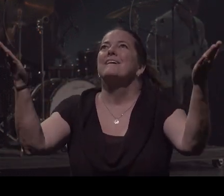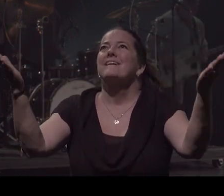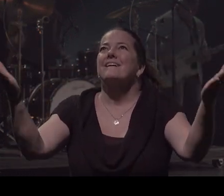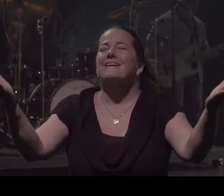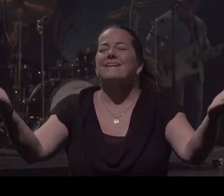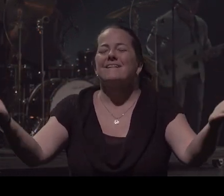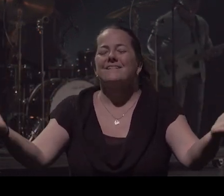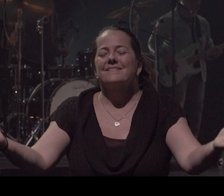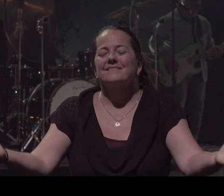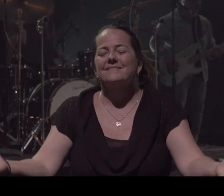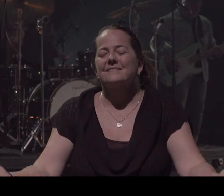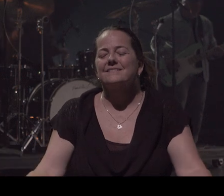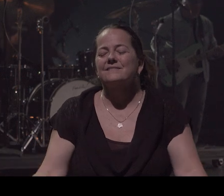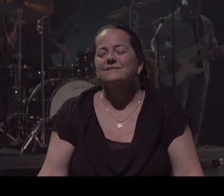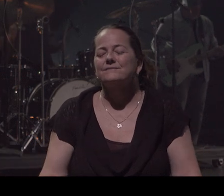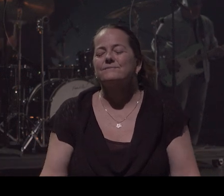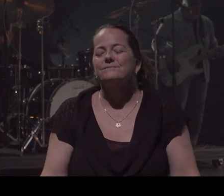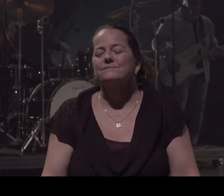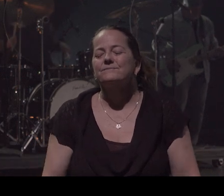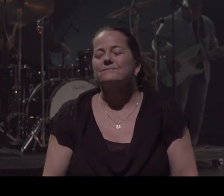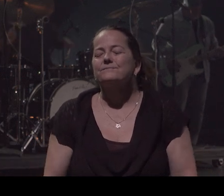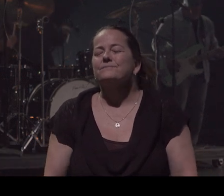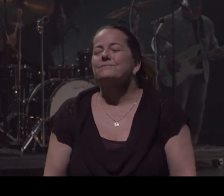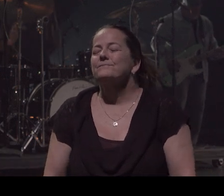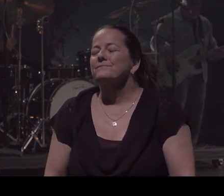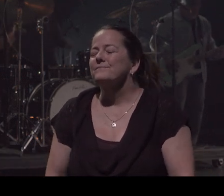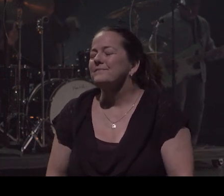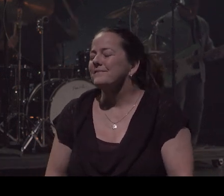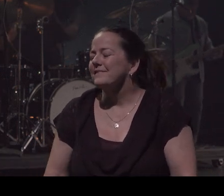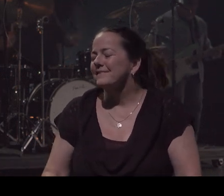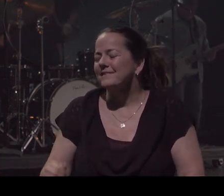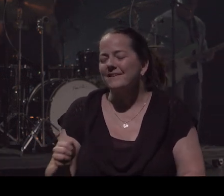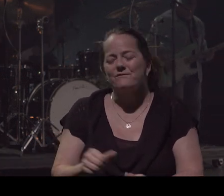Hallelujah, in every breath, in